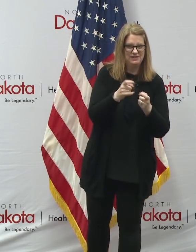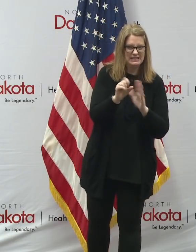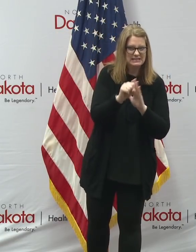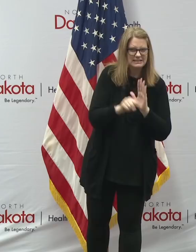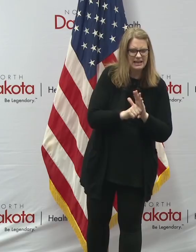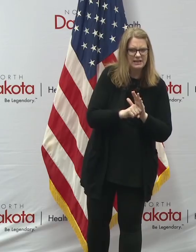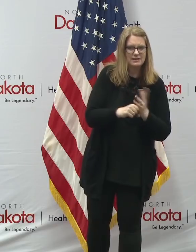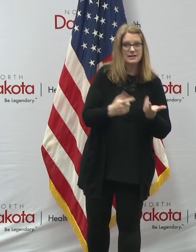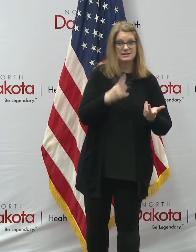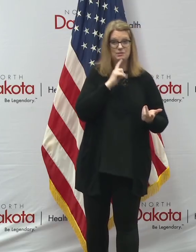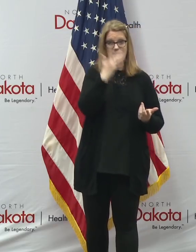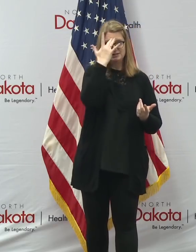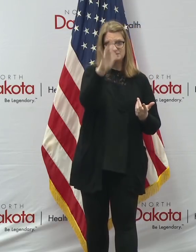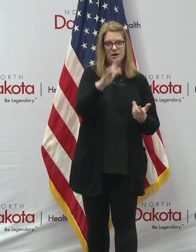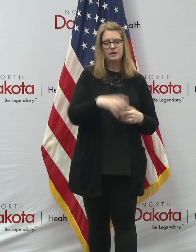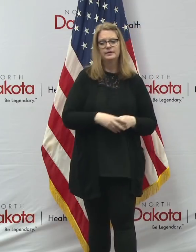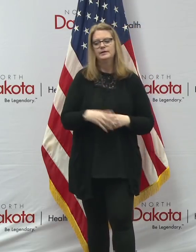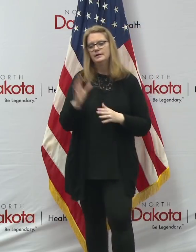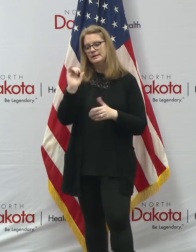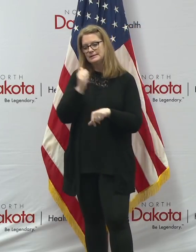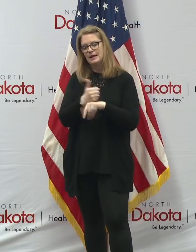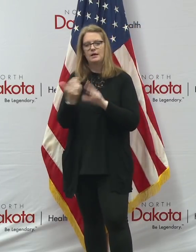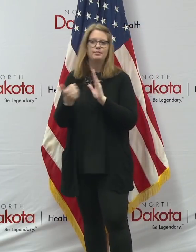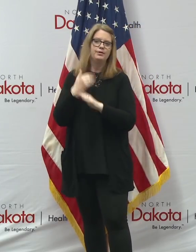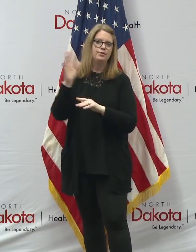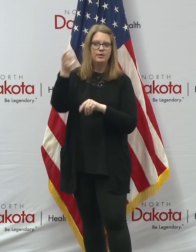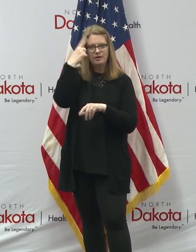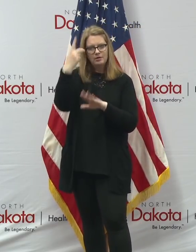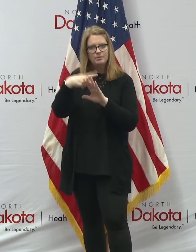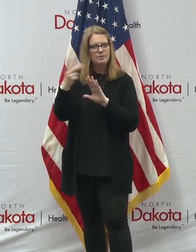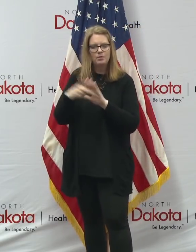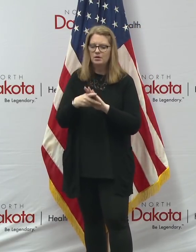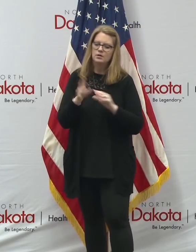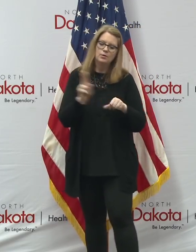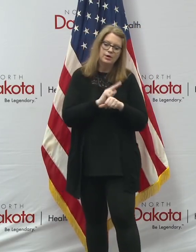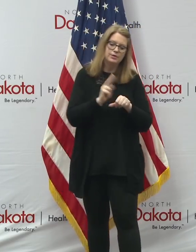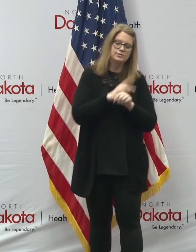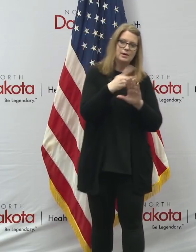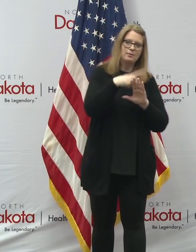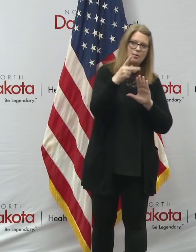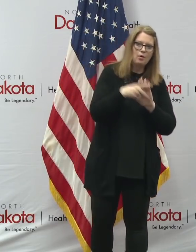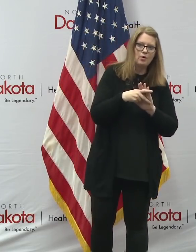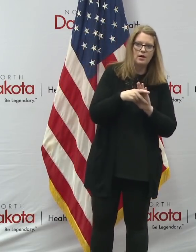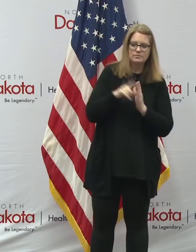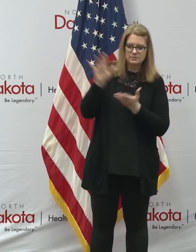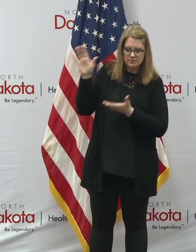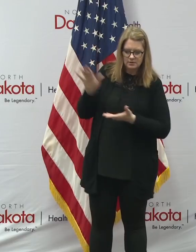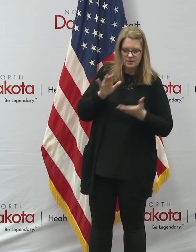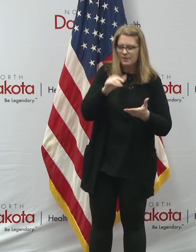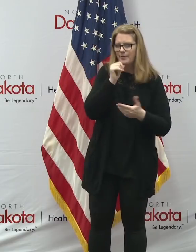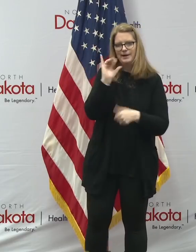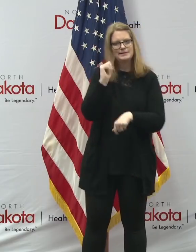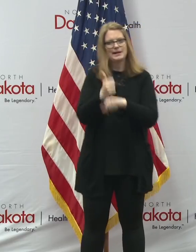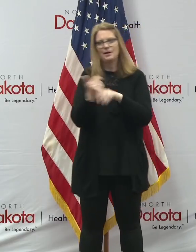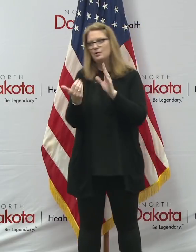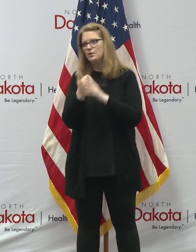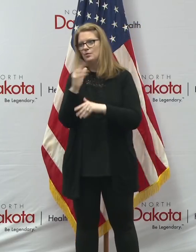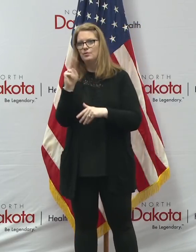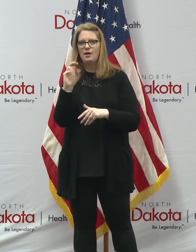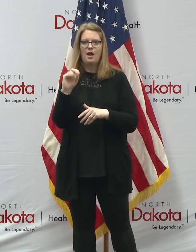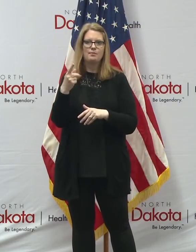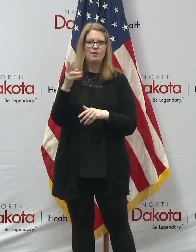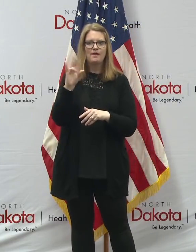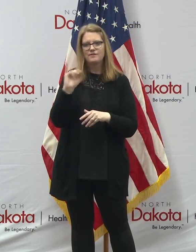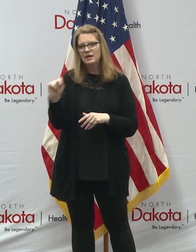rather than us going out and creating new government programs, we're using existing programs, funneling money. We're not creating new nonprofits. We're funneling through existing